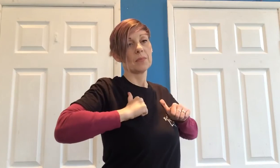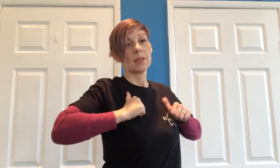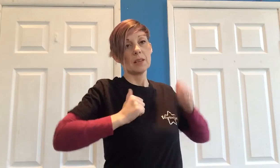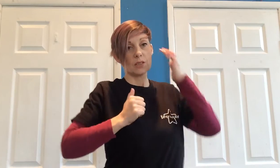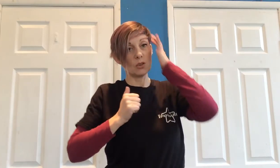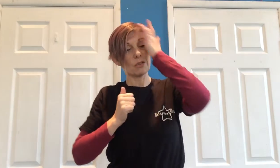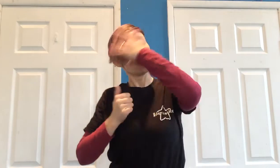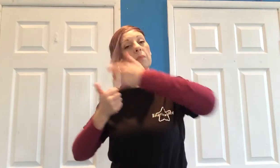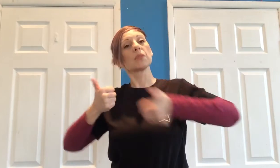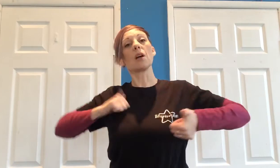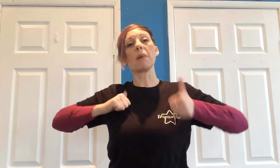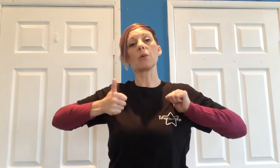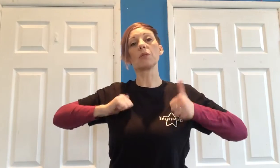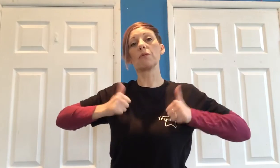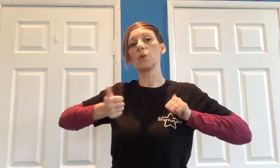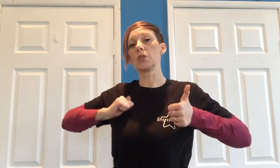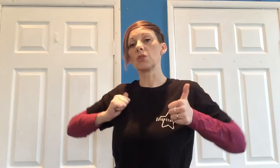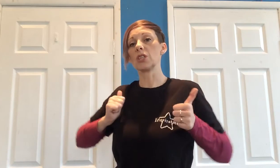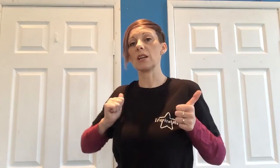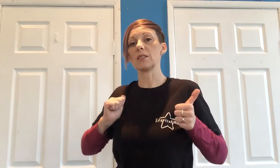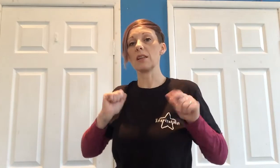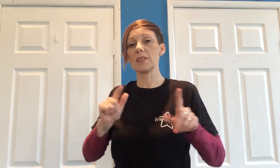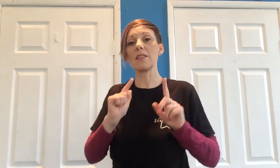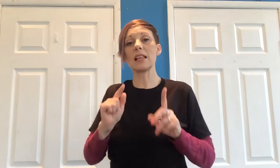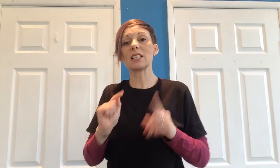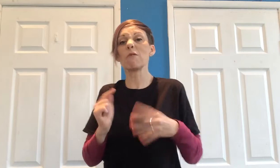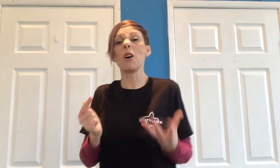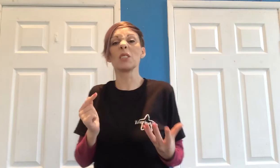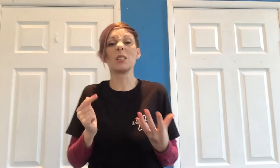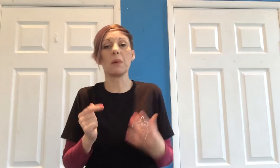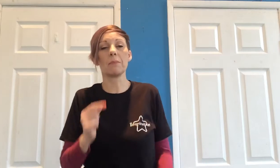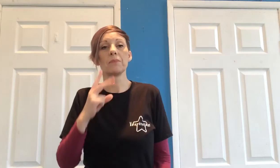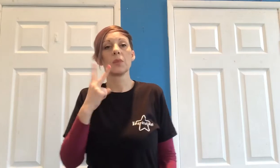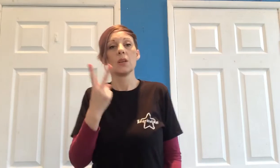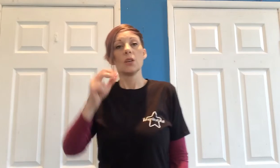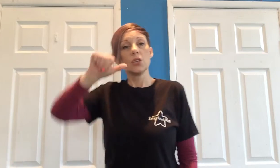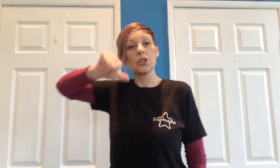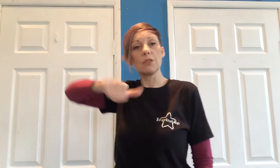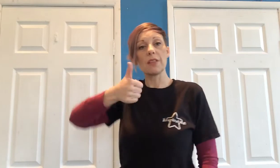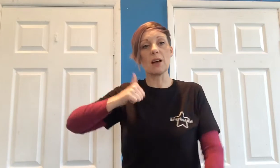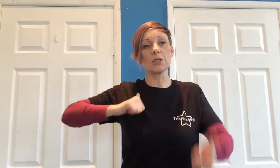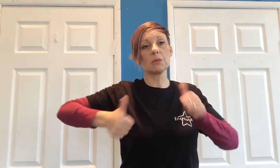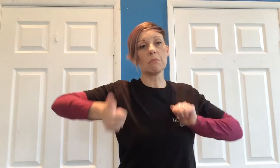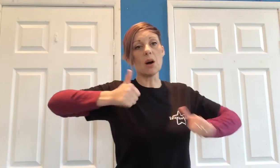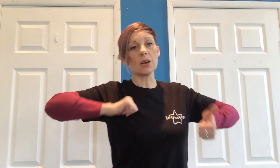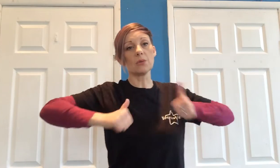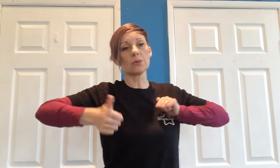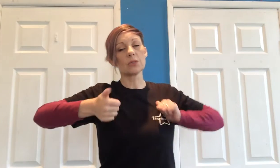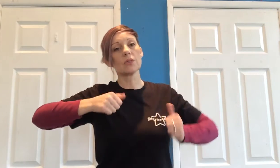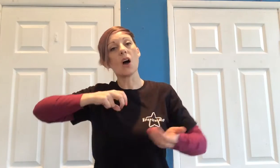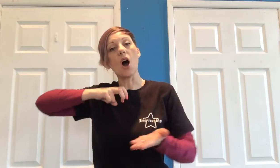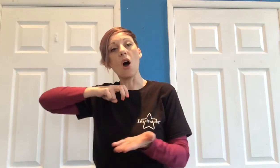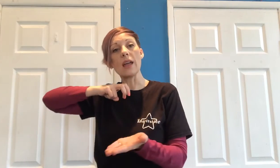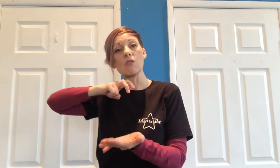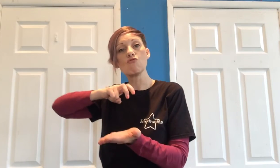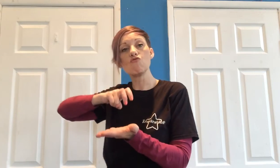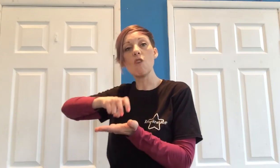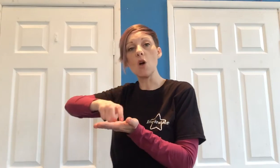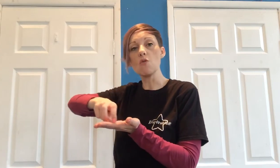So your thumbs go backwards and forwards on your chest. That's the fastest bit. 2,000 miles. I roam.